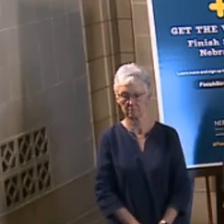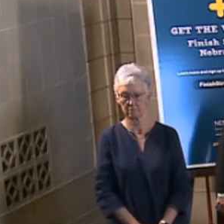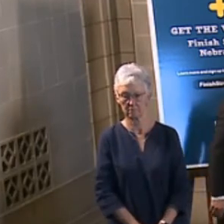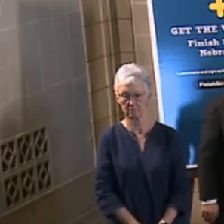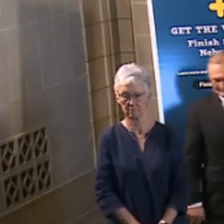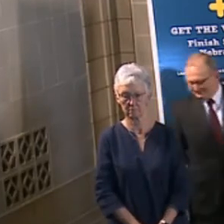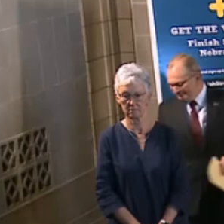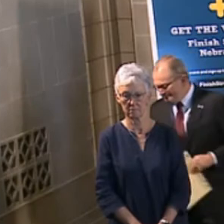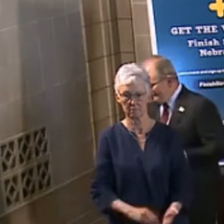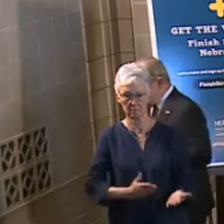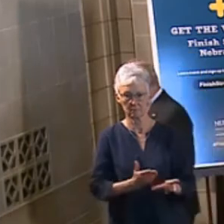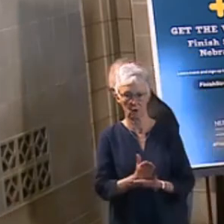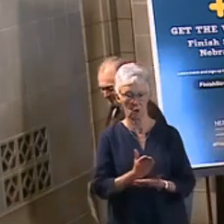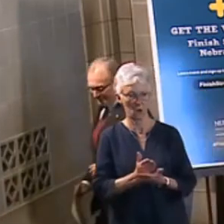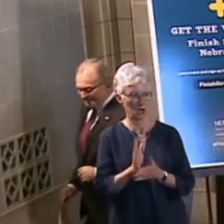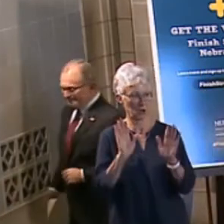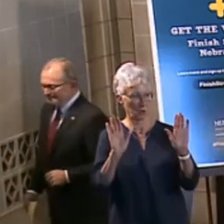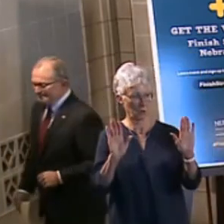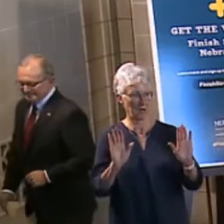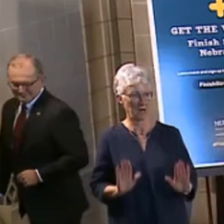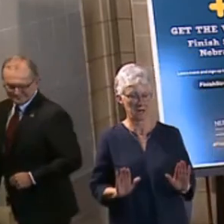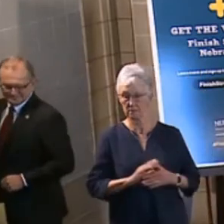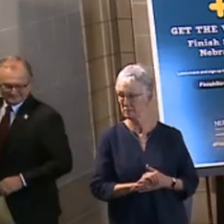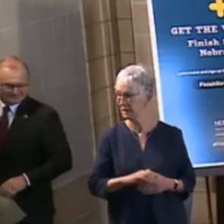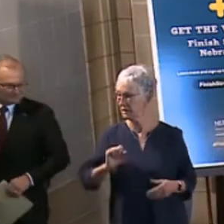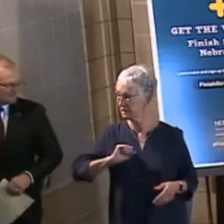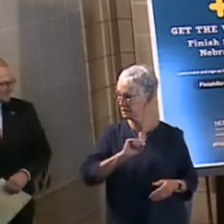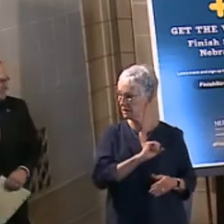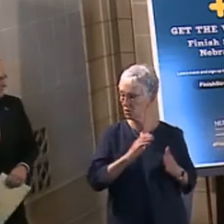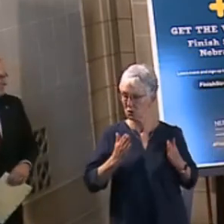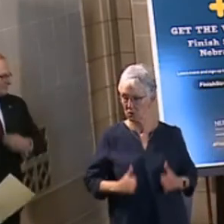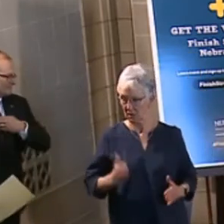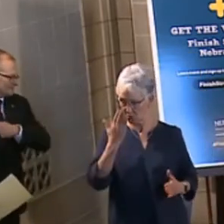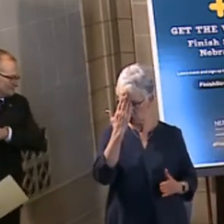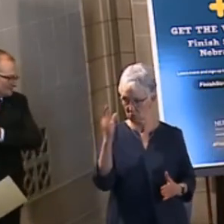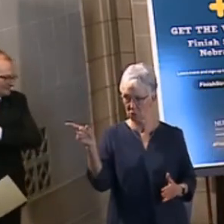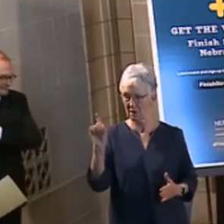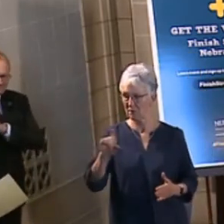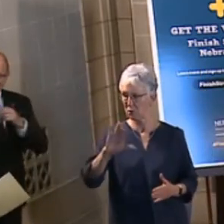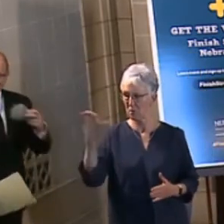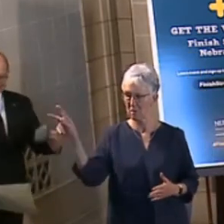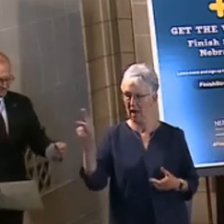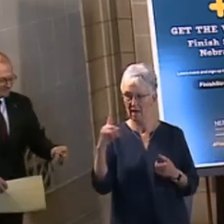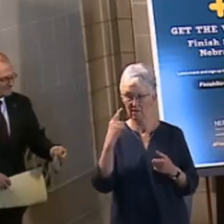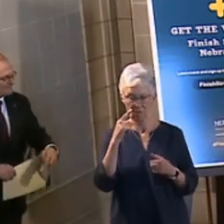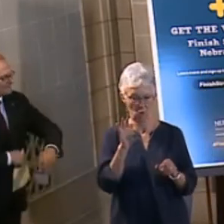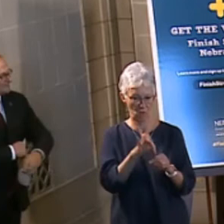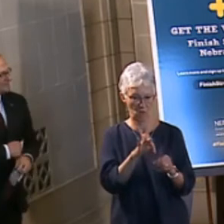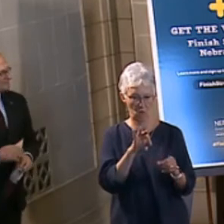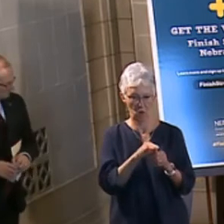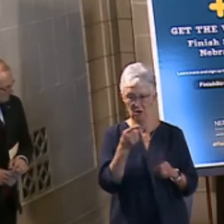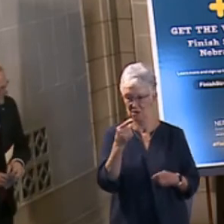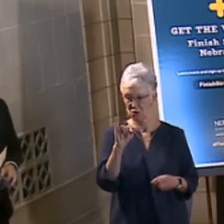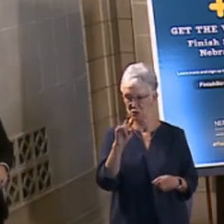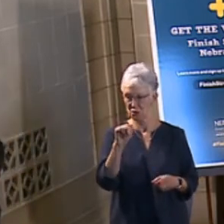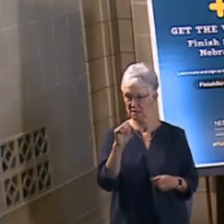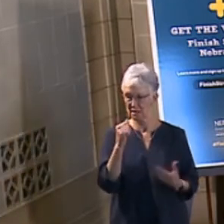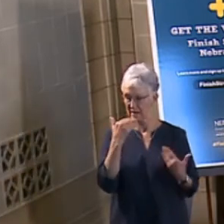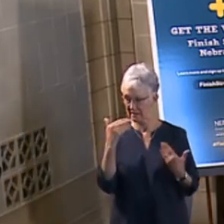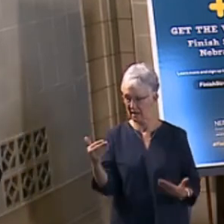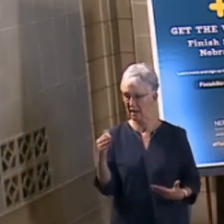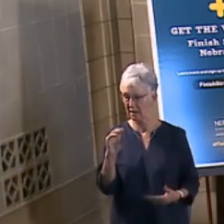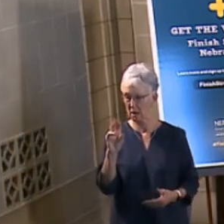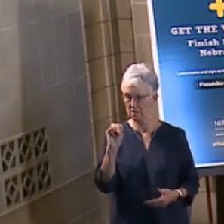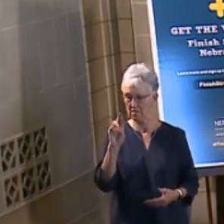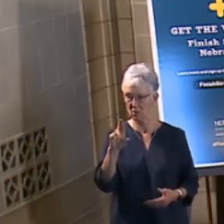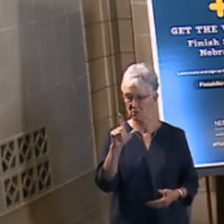All right. Great. Thank you very much, folks. Sarah, know you've got to get back to vote as well, so I appreciate it. Gina, thank you for joining us. Director Lambers, thank you